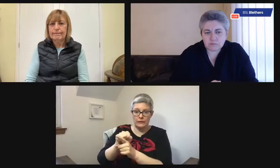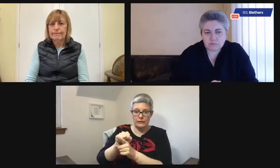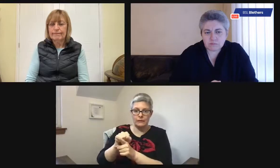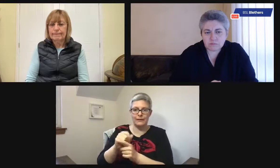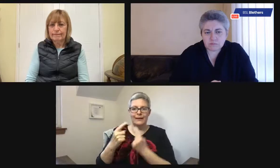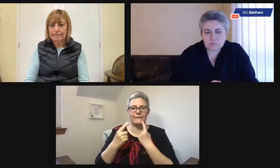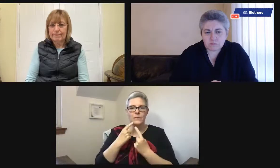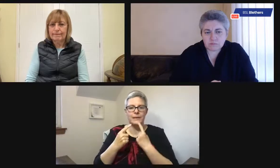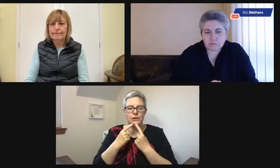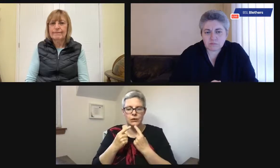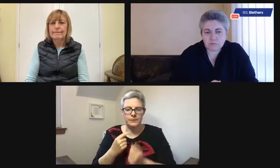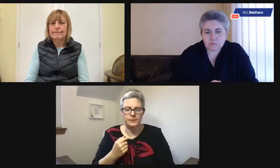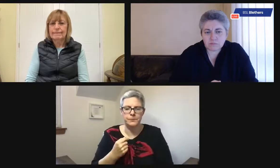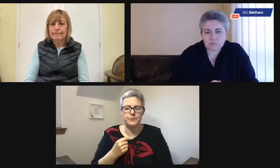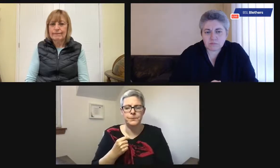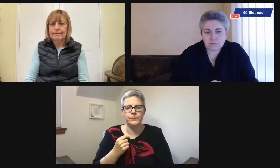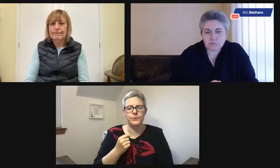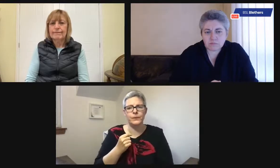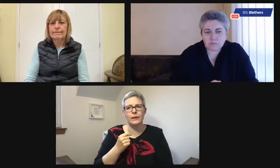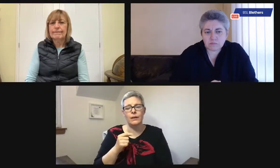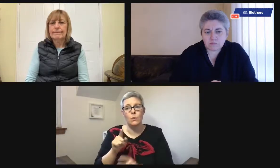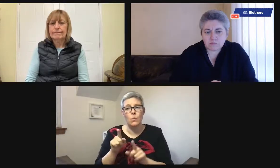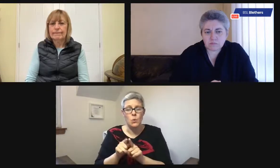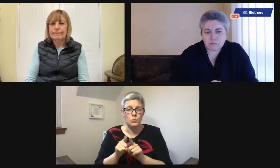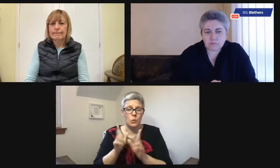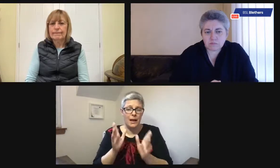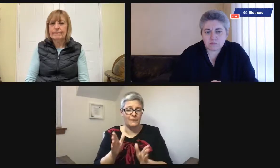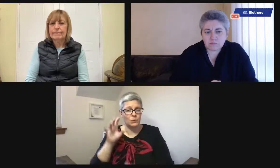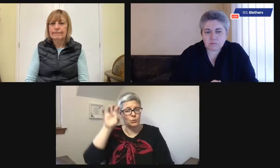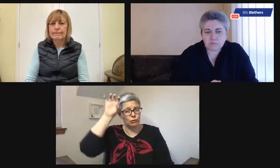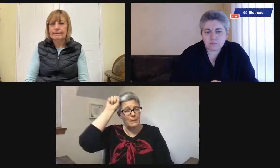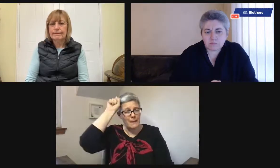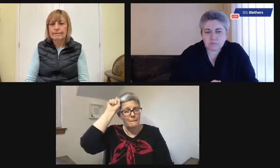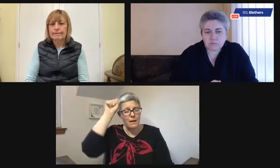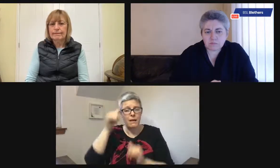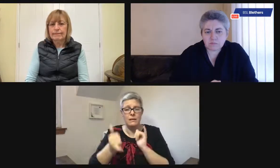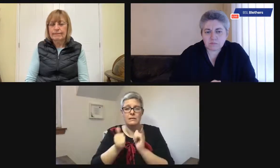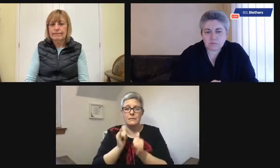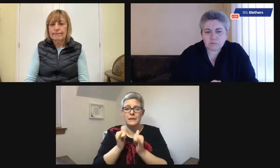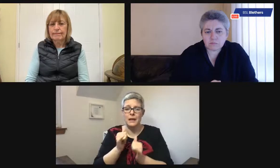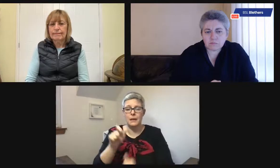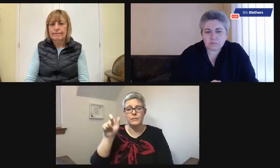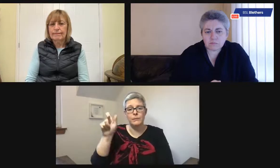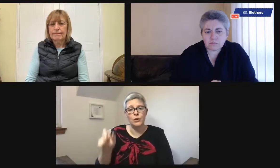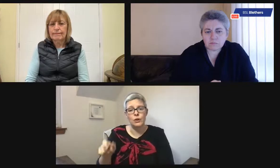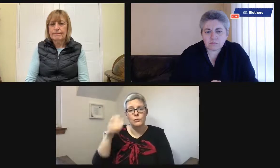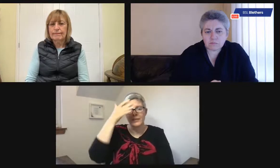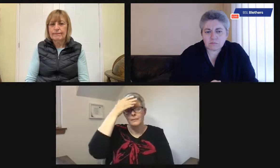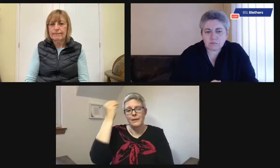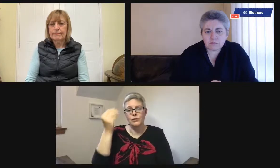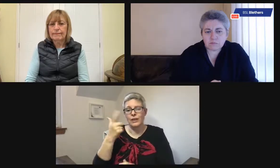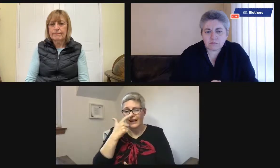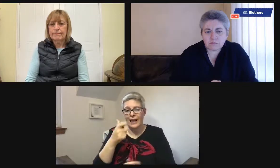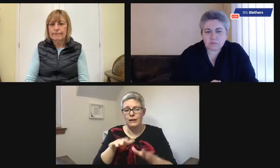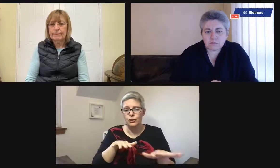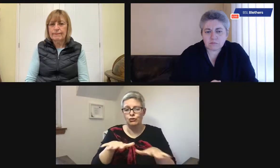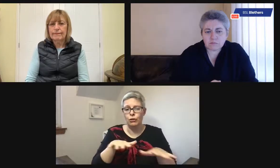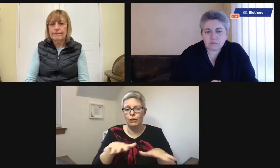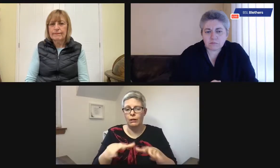So for people with dementia, it's really important to be able to visually locate that information. Remember also that